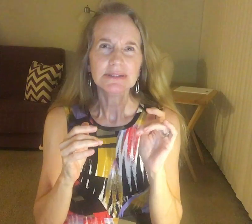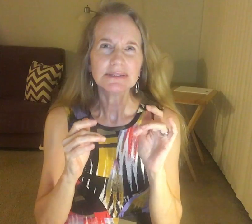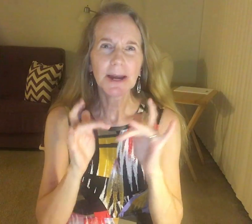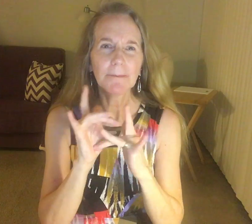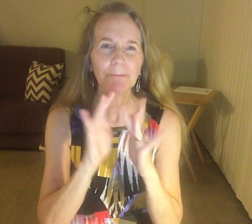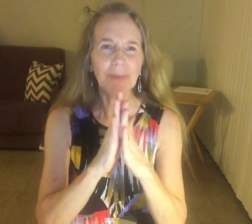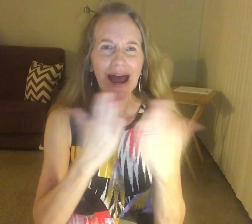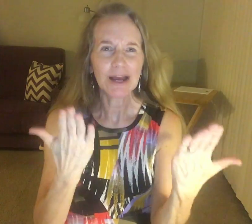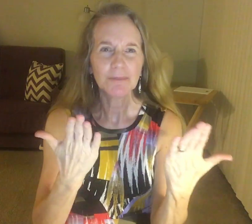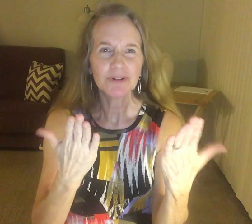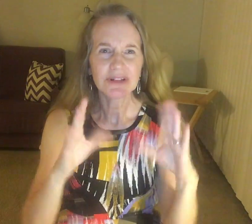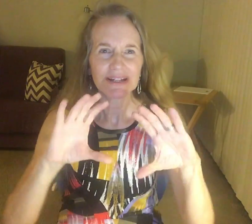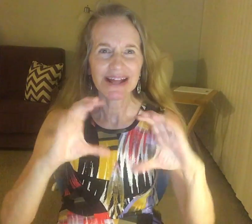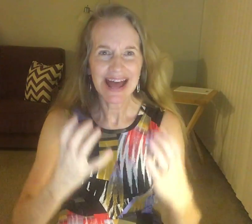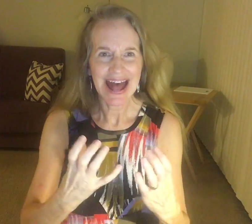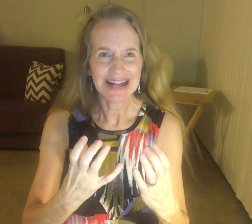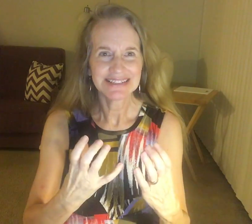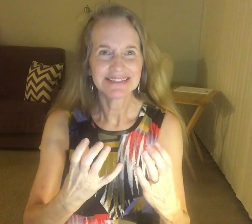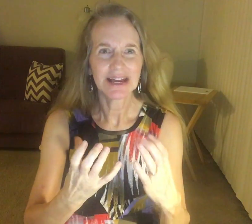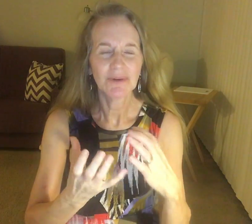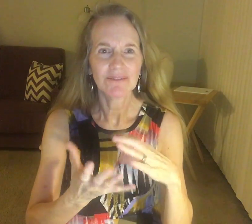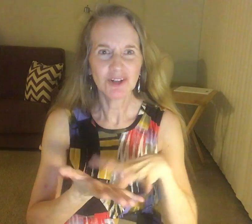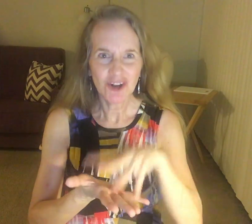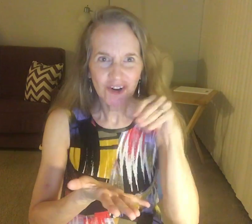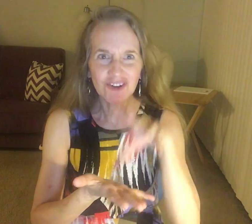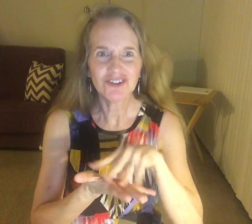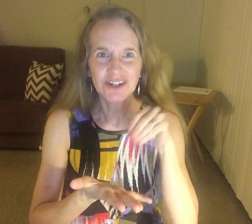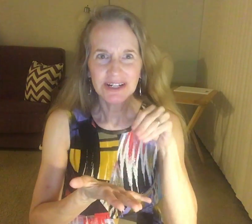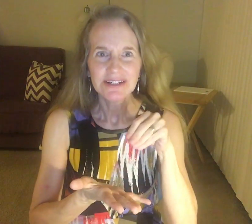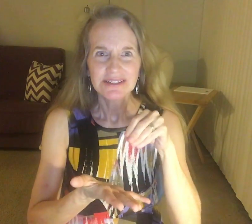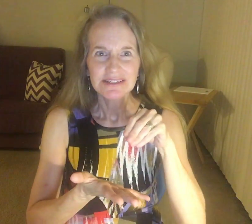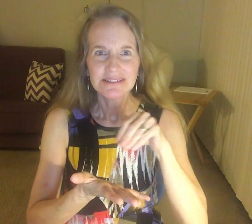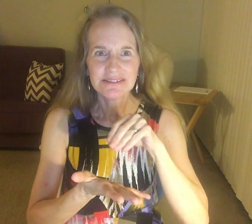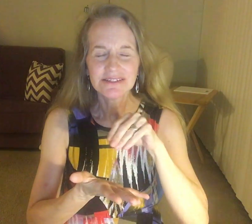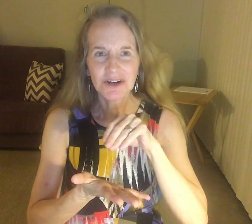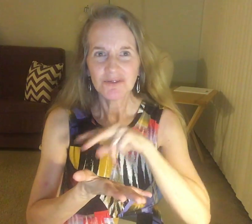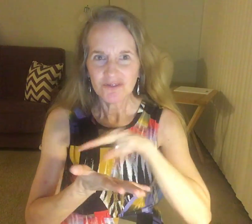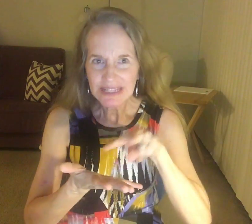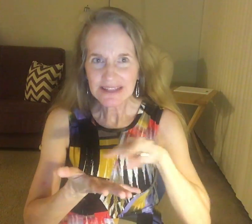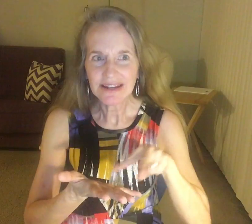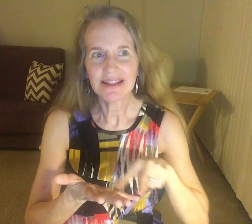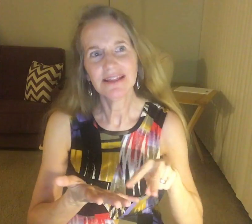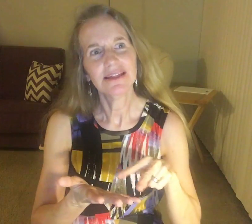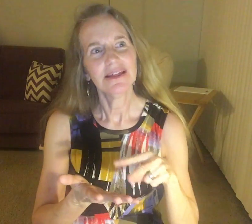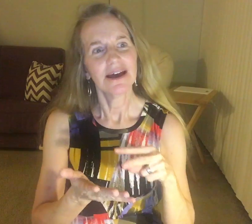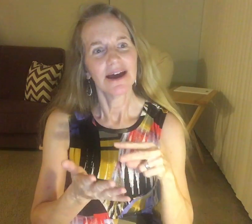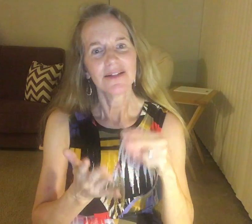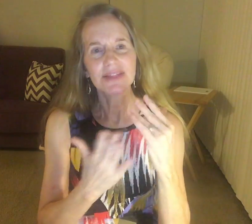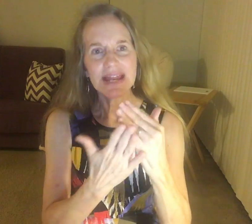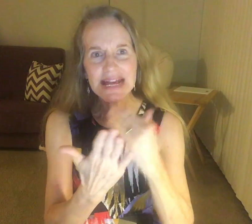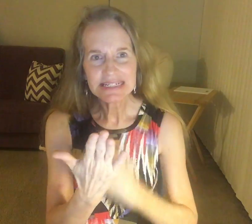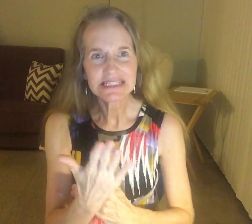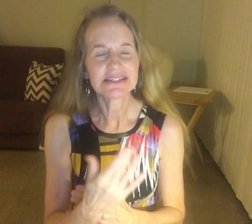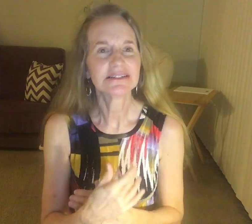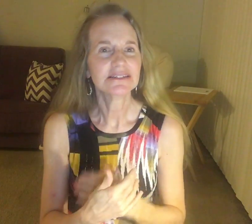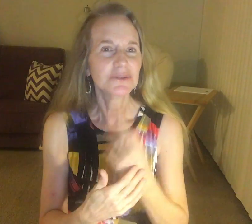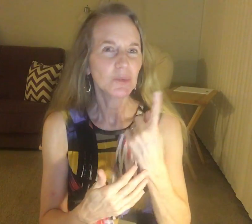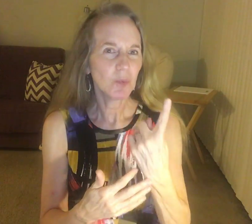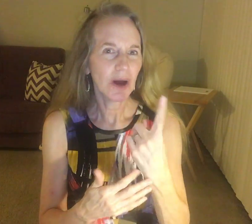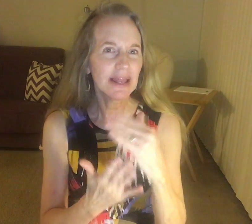that fiber guy. And I'm little, and I'm reading, uh, the message. Well, I